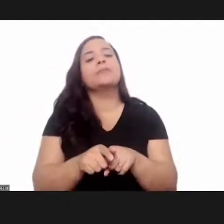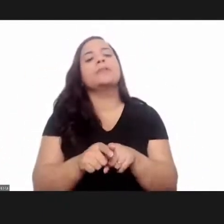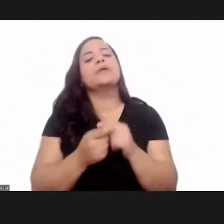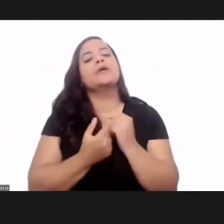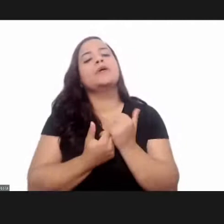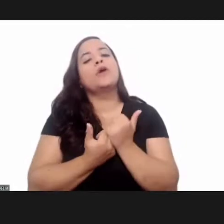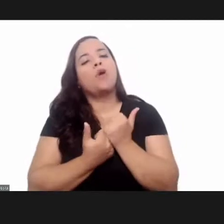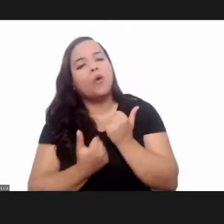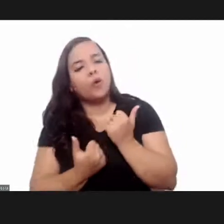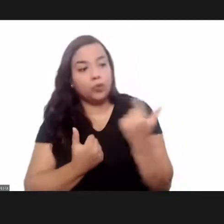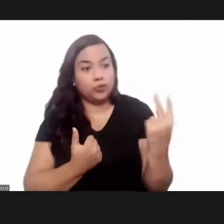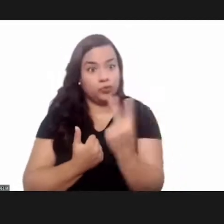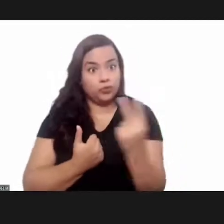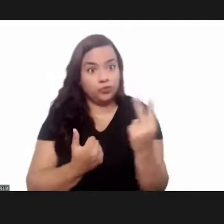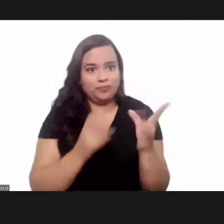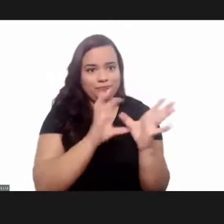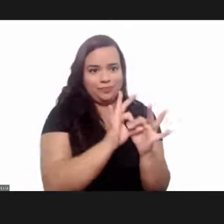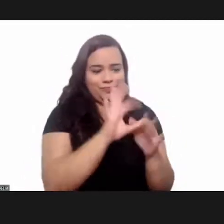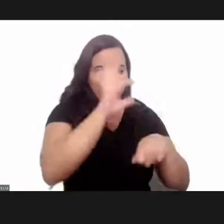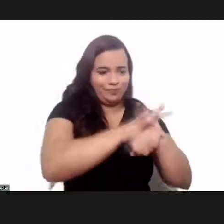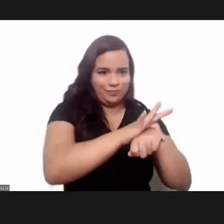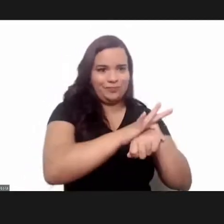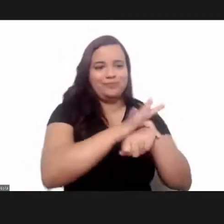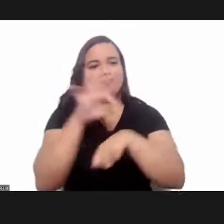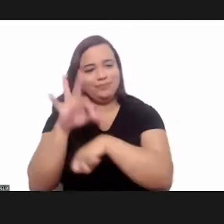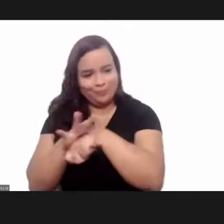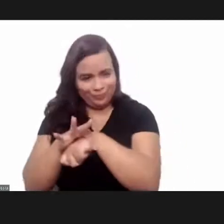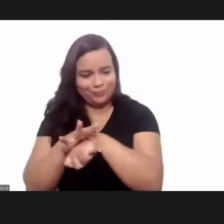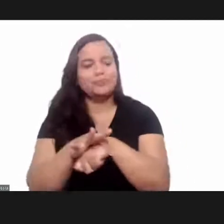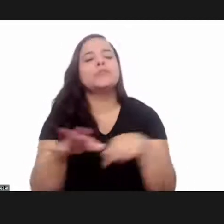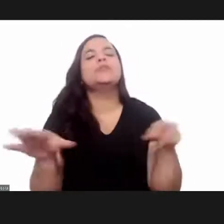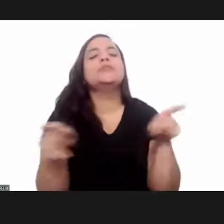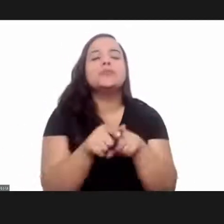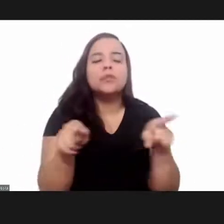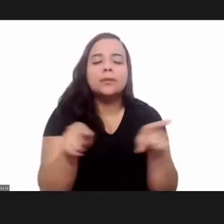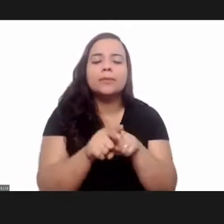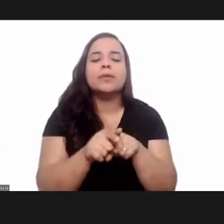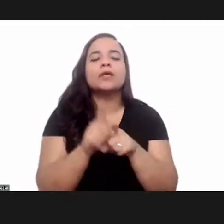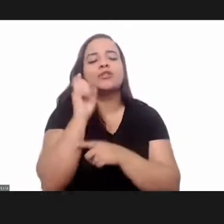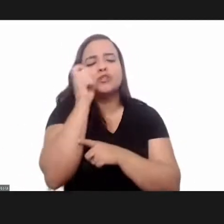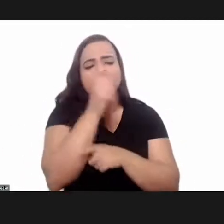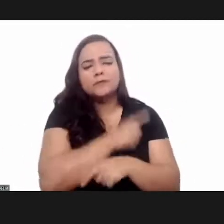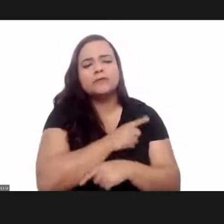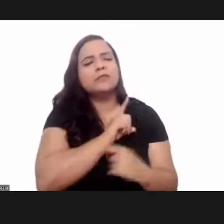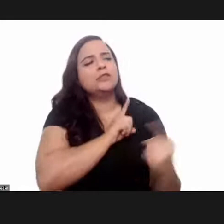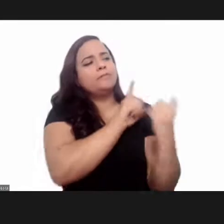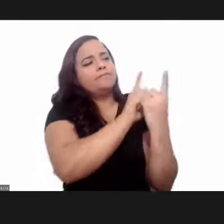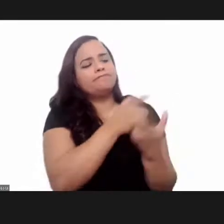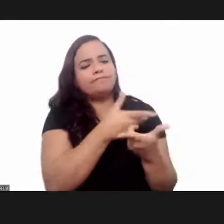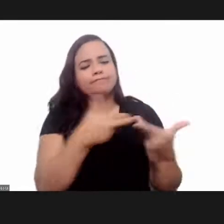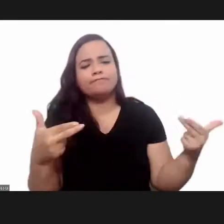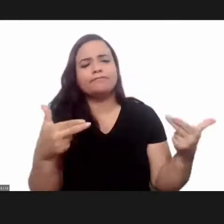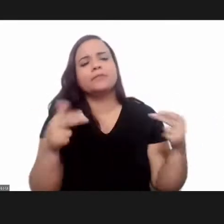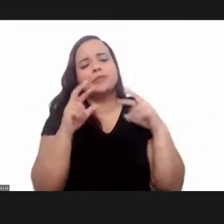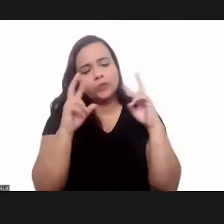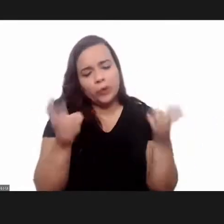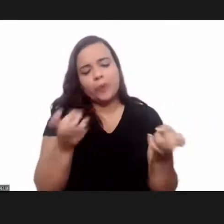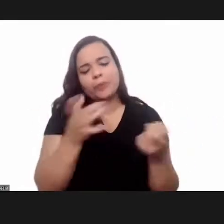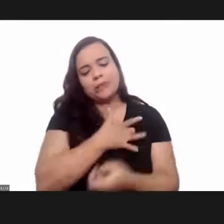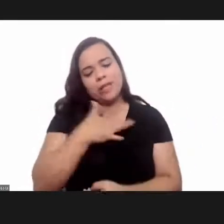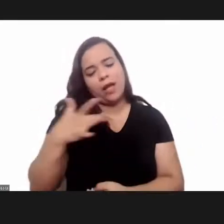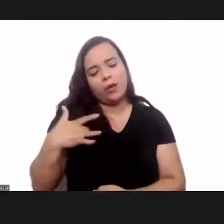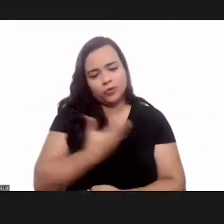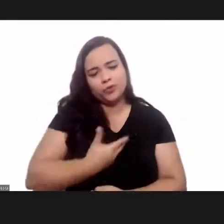-infection t cruzi and sars-cov-2 and also difficulties for approaching a number of public health